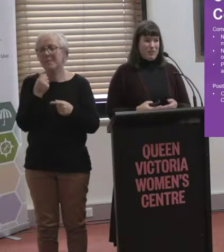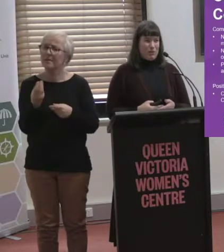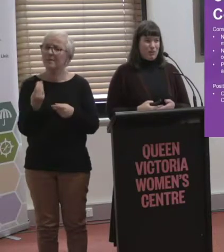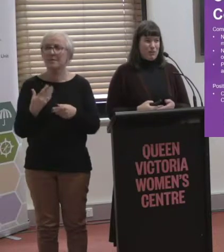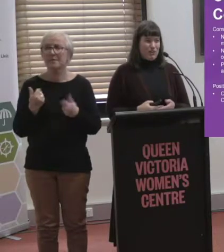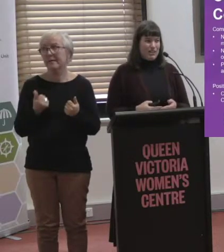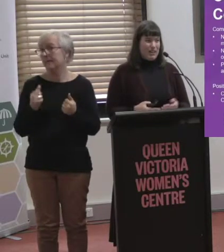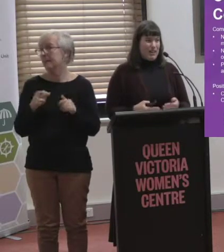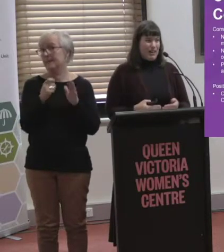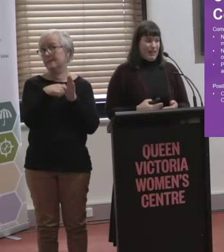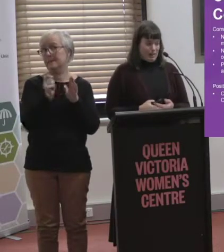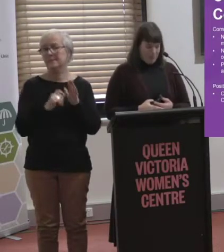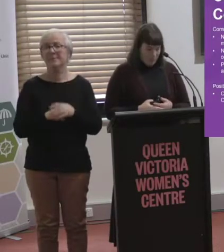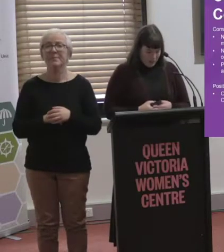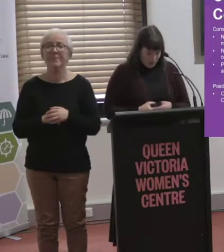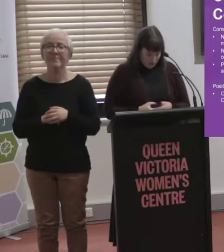important to note,